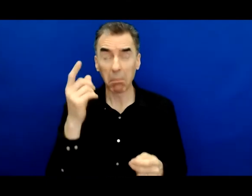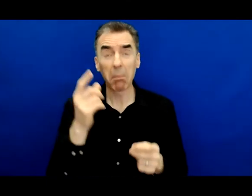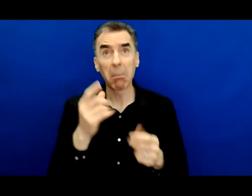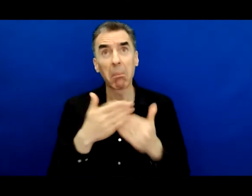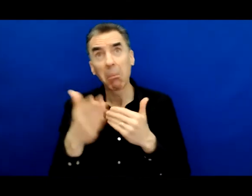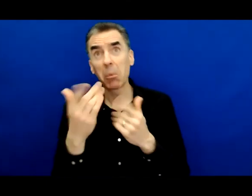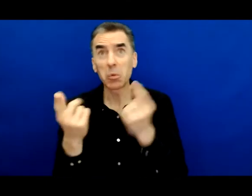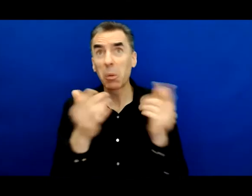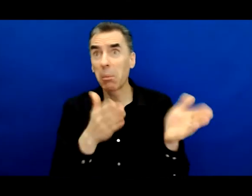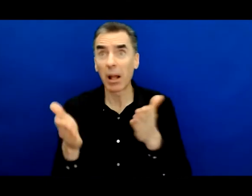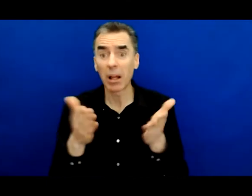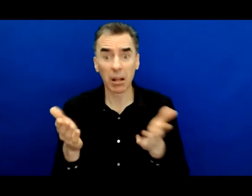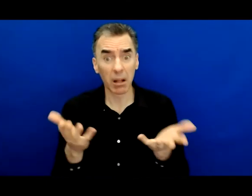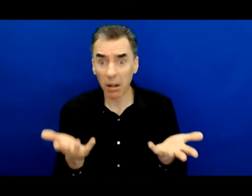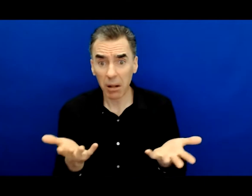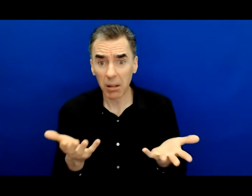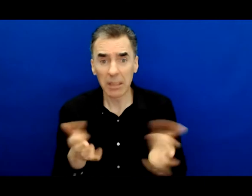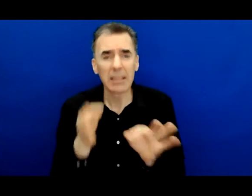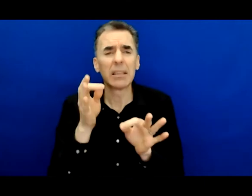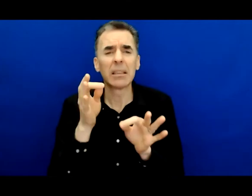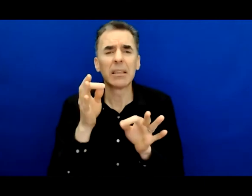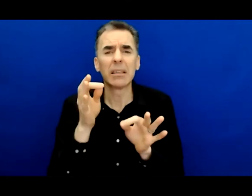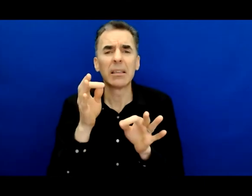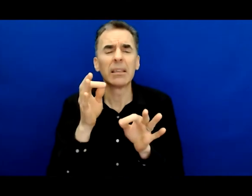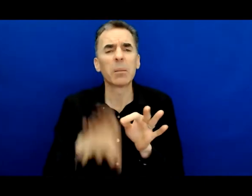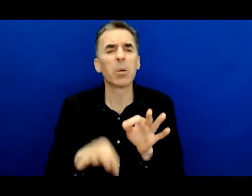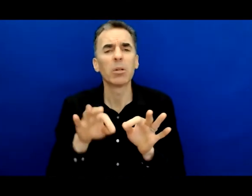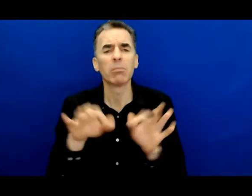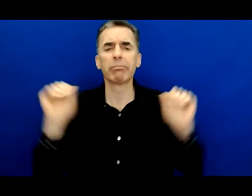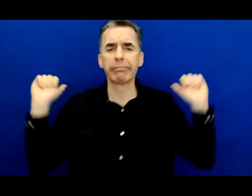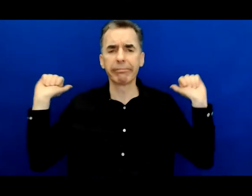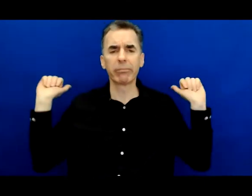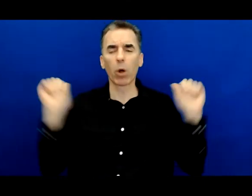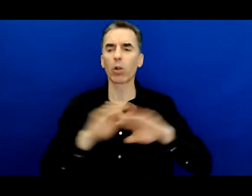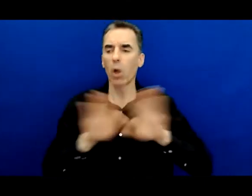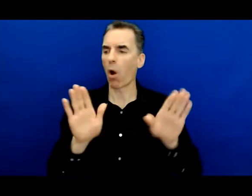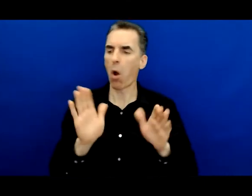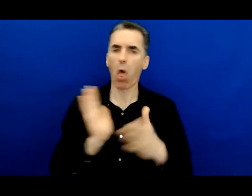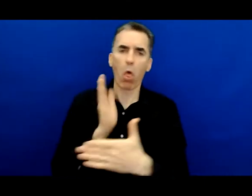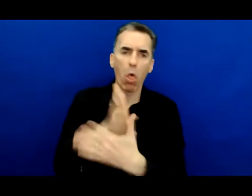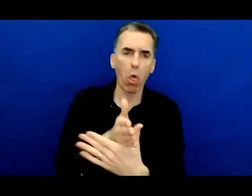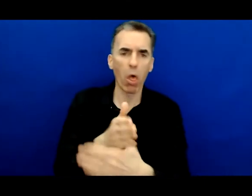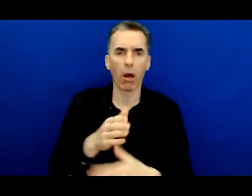just get out of the way. Simple. Don't create any barriers. That's an easy ask, right?